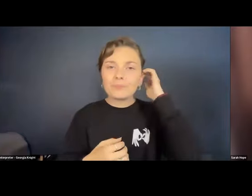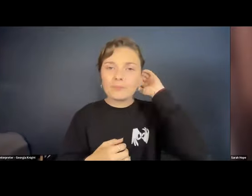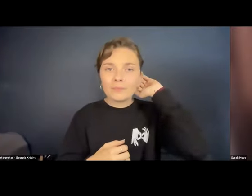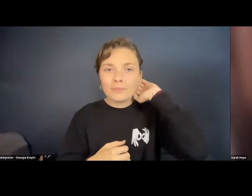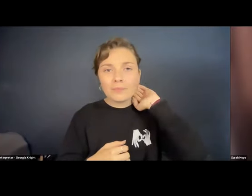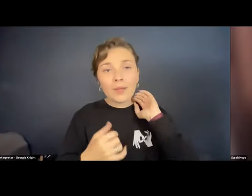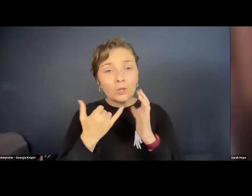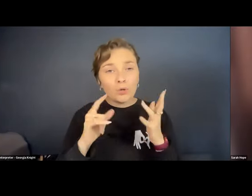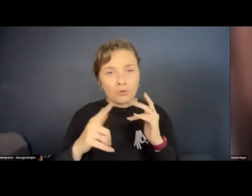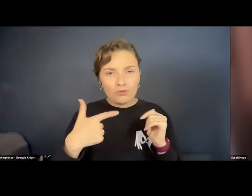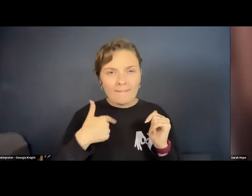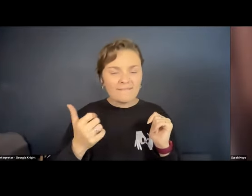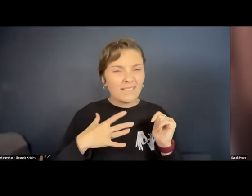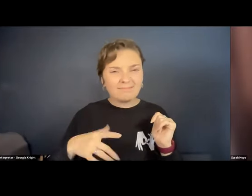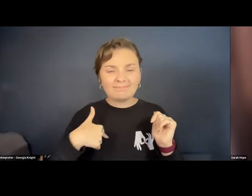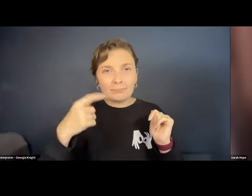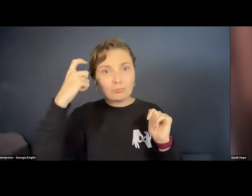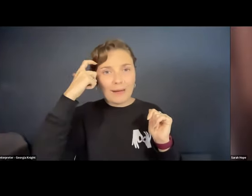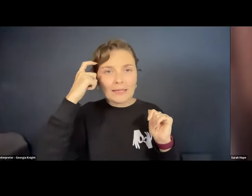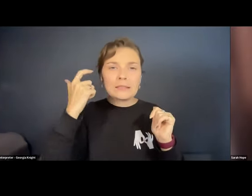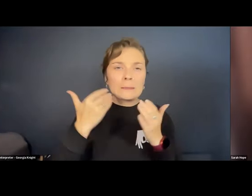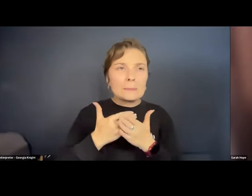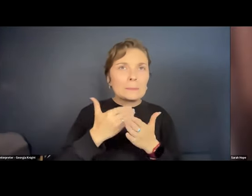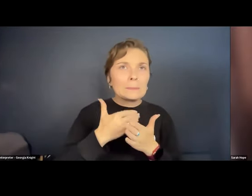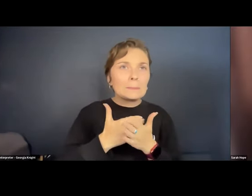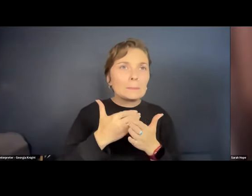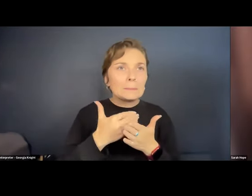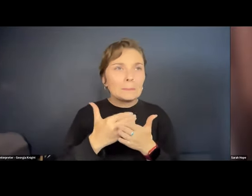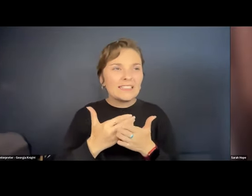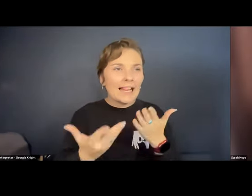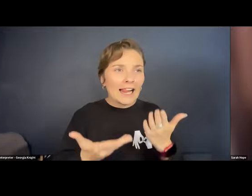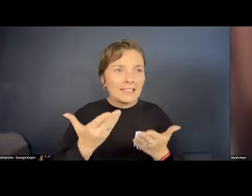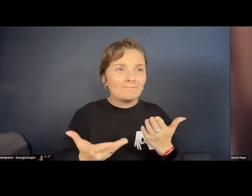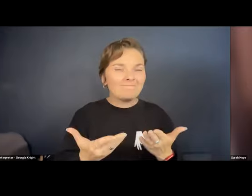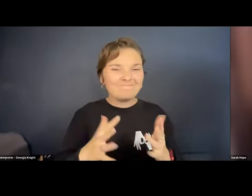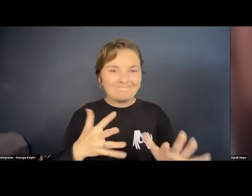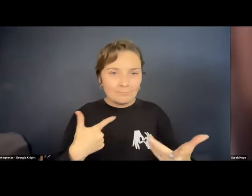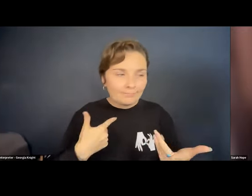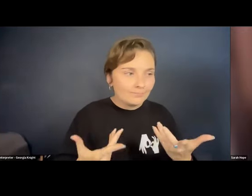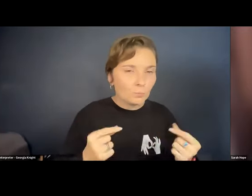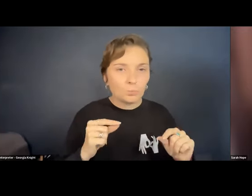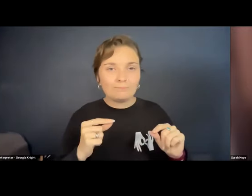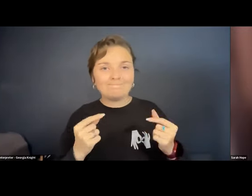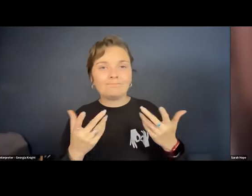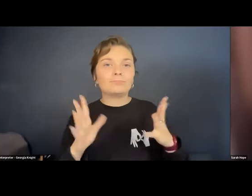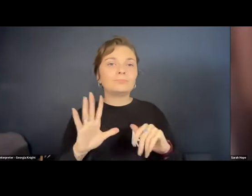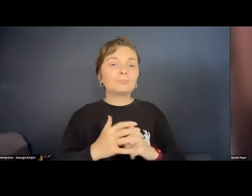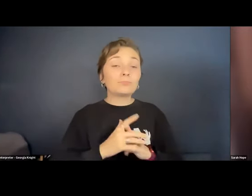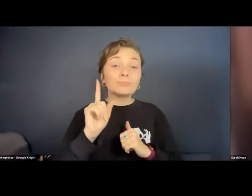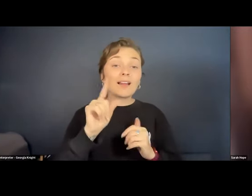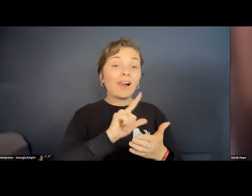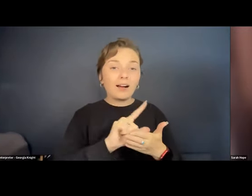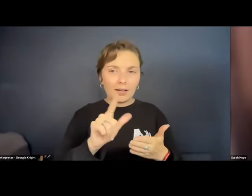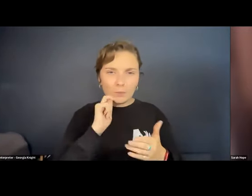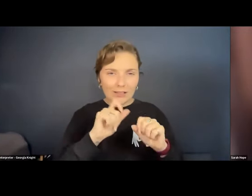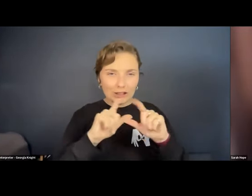And so I had this urge in my brain for quite a long time. And I didn't, you know, sort of didn't know where it was going to go. But then I'm